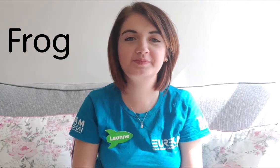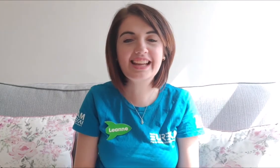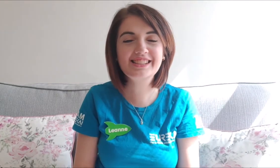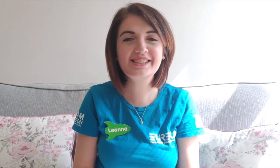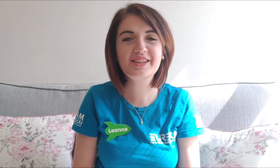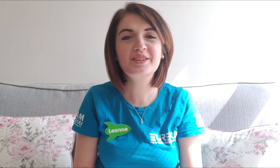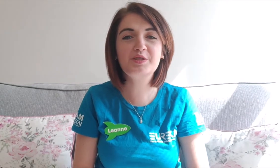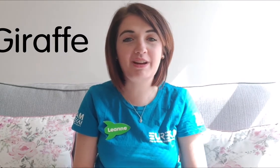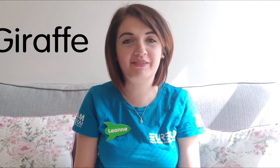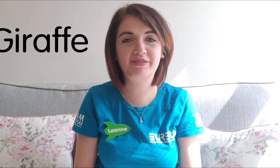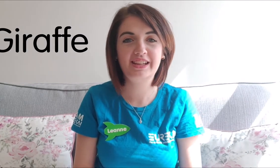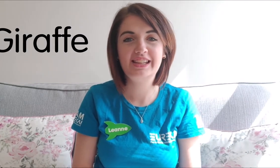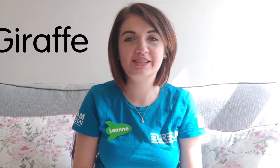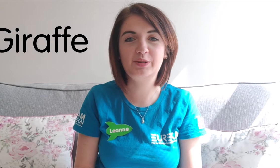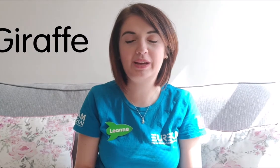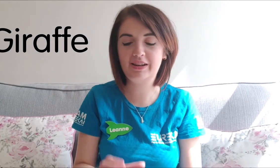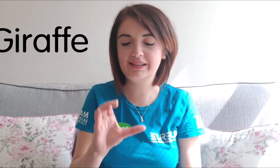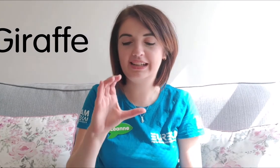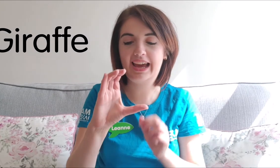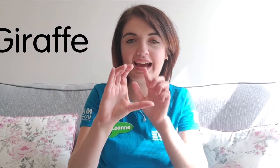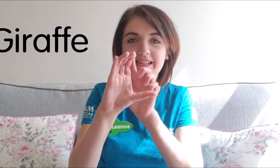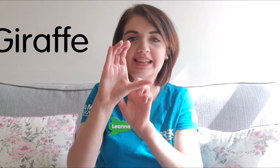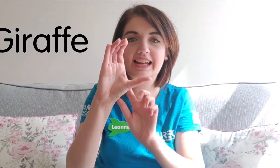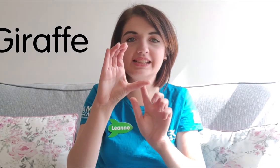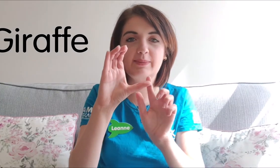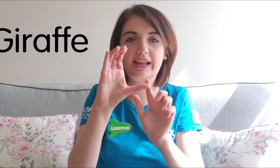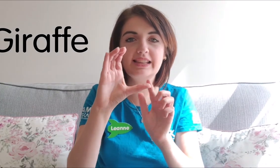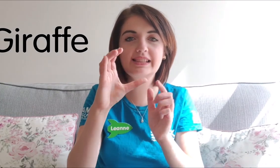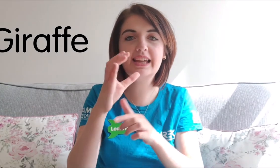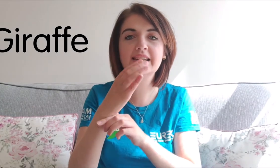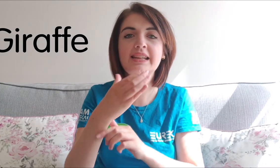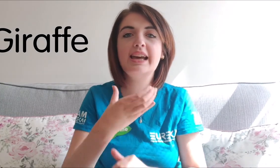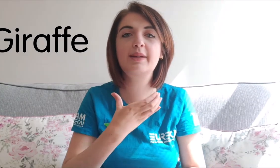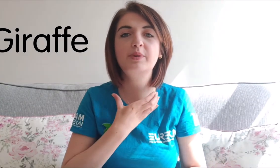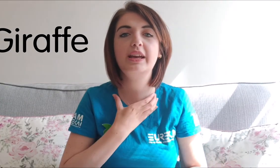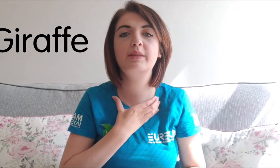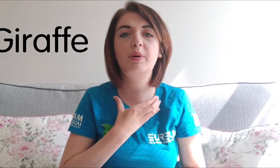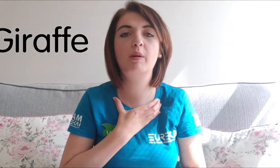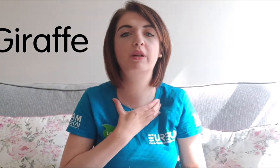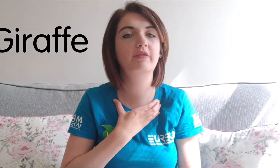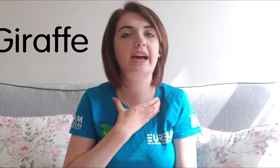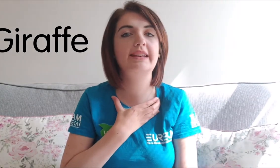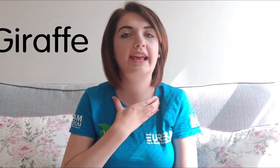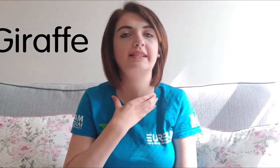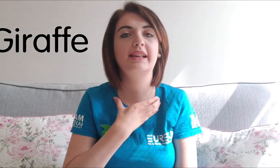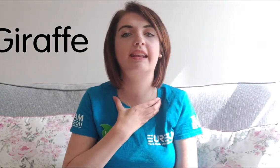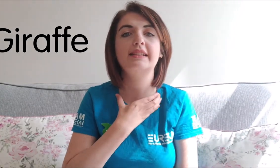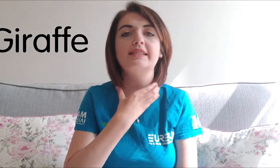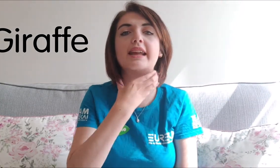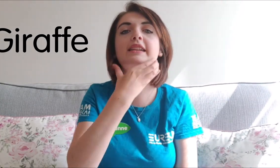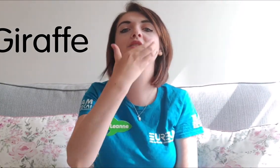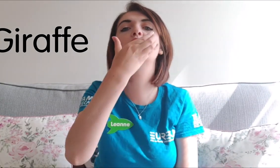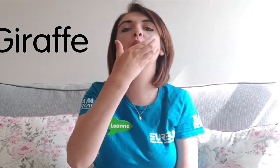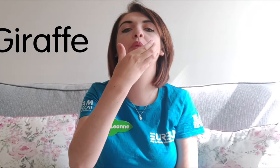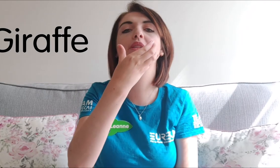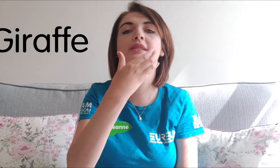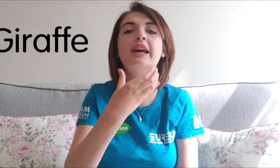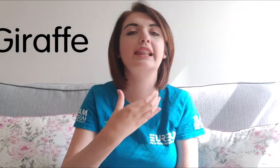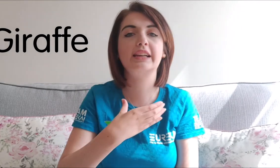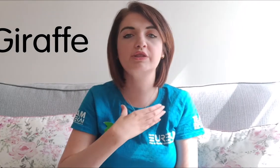Next giraffe so we're going to get our sea hand shape like this again and put it at the bottom of our necks and extend upwards like